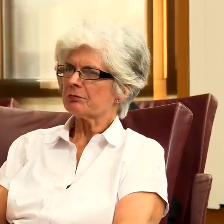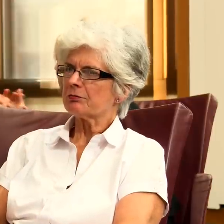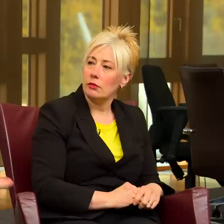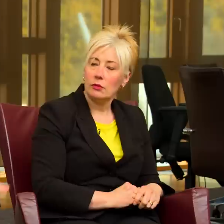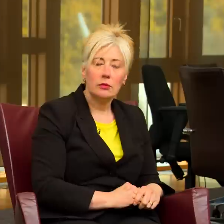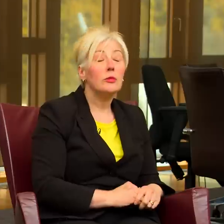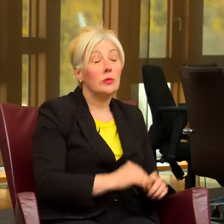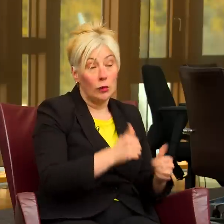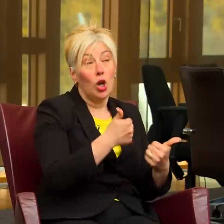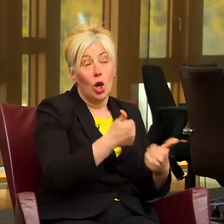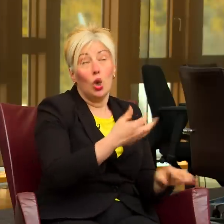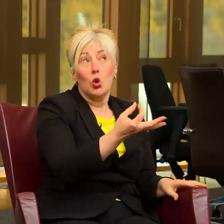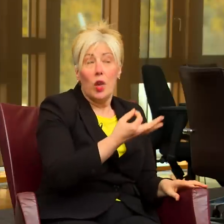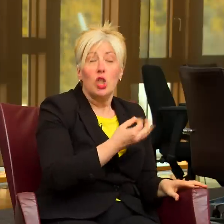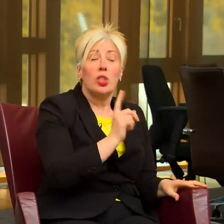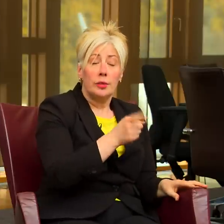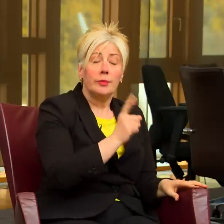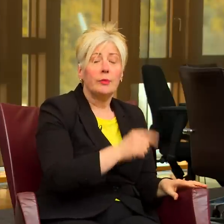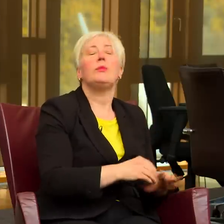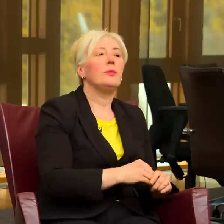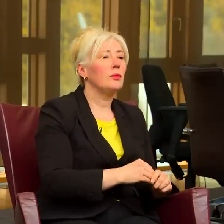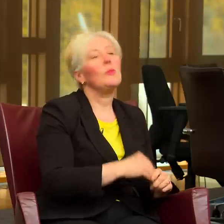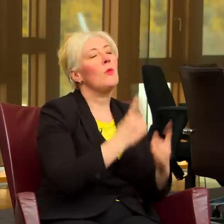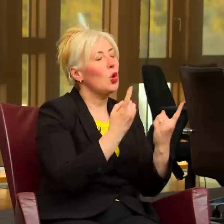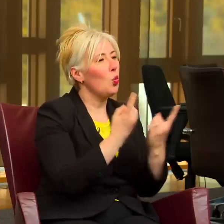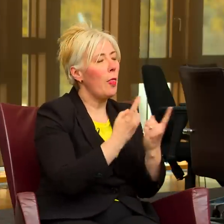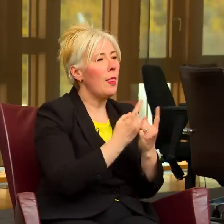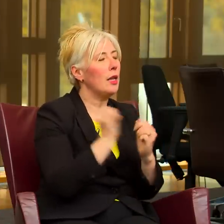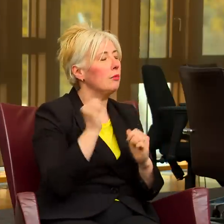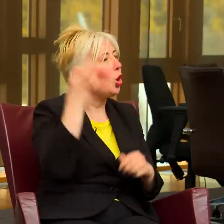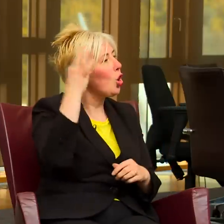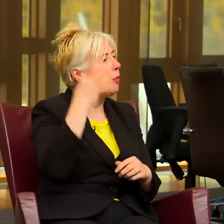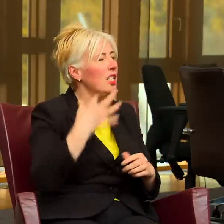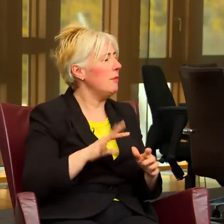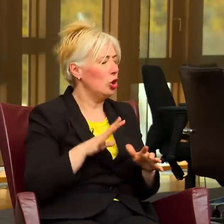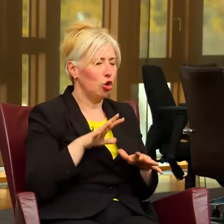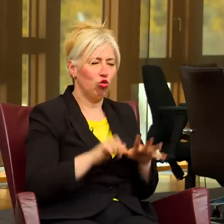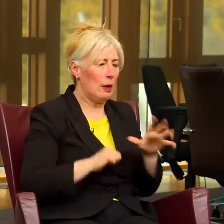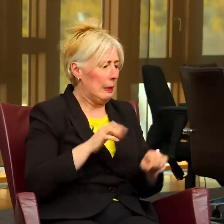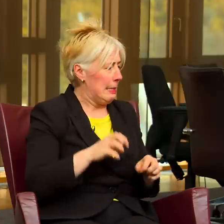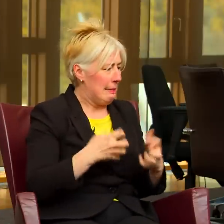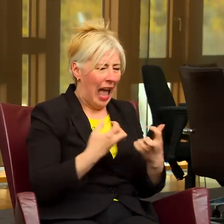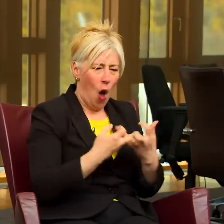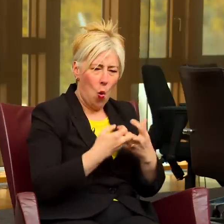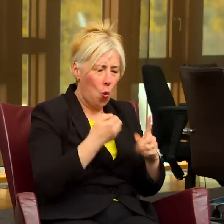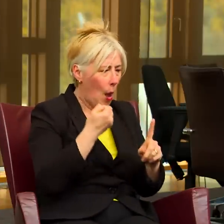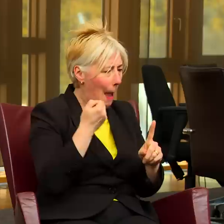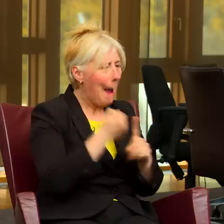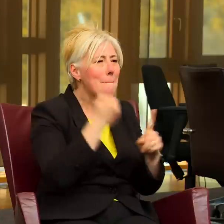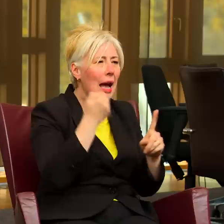I think it's a very good question because this is one of the things that the Committee struggled with to try and understand what the impact, if the Bill was passed, would